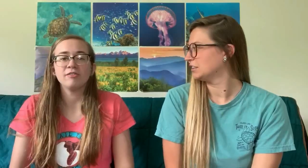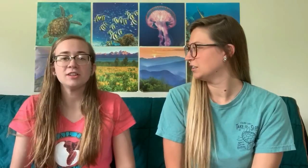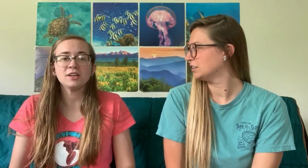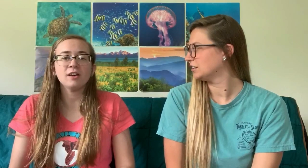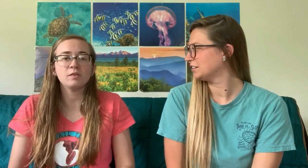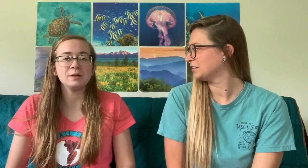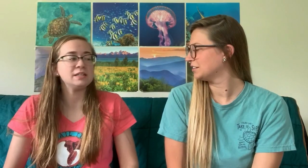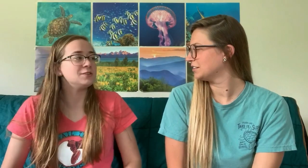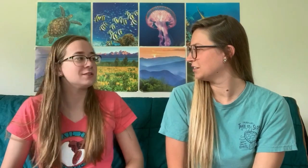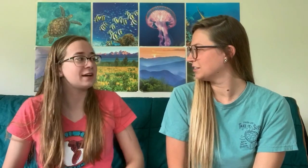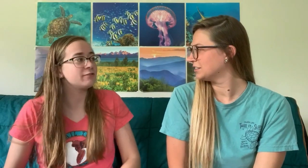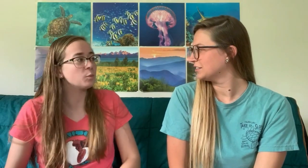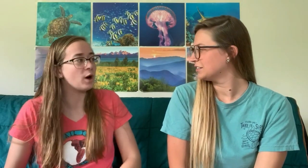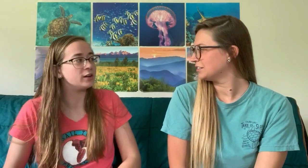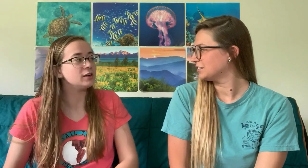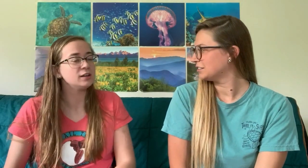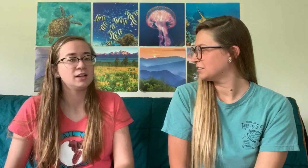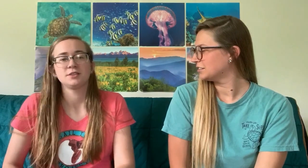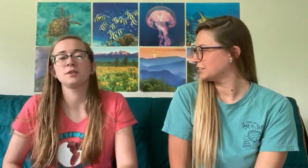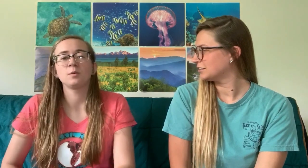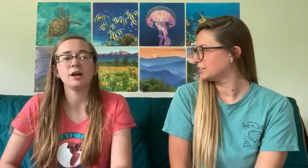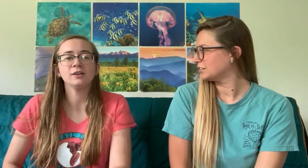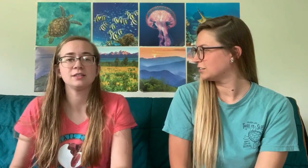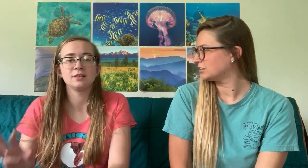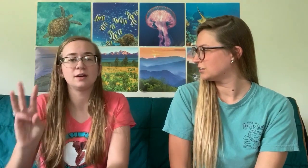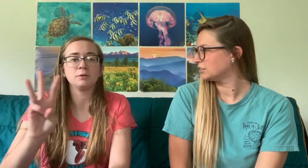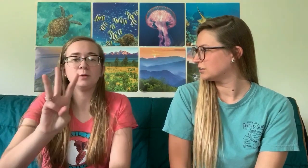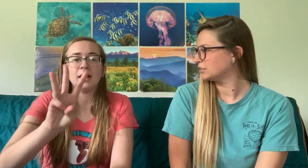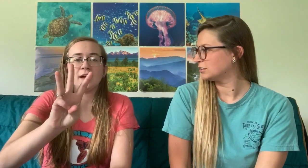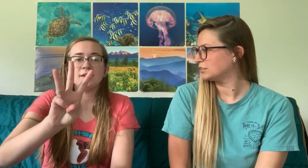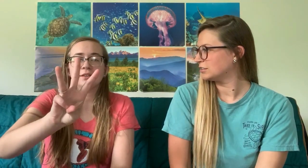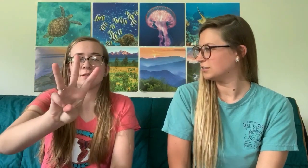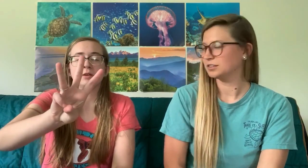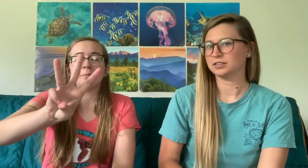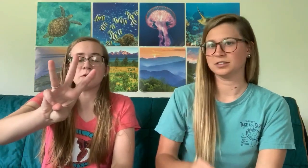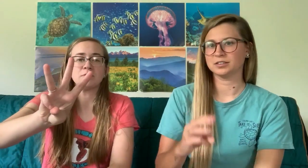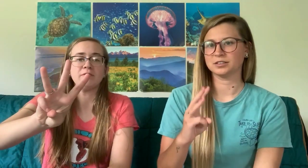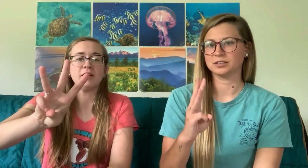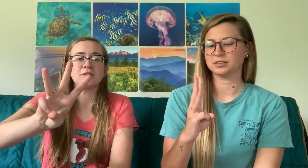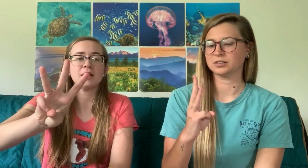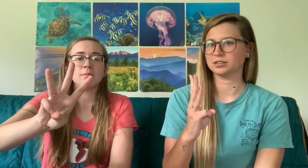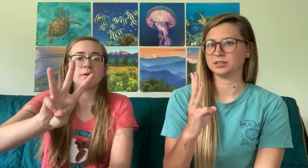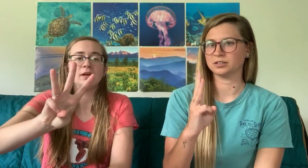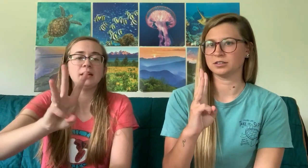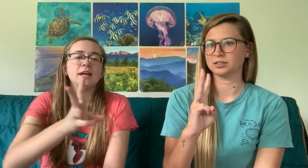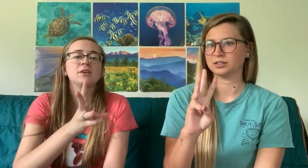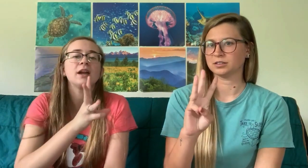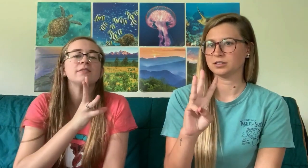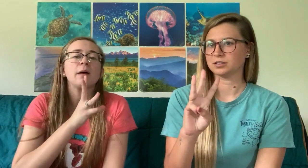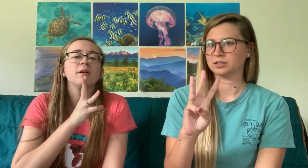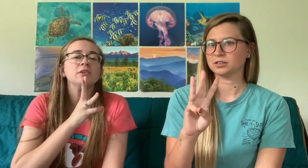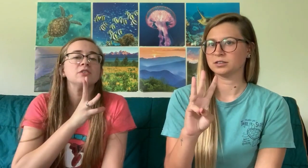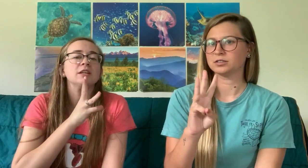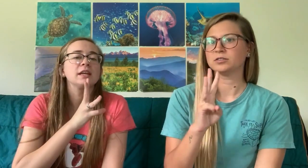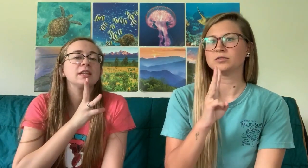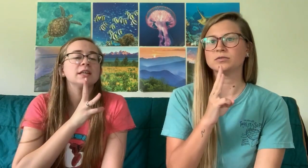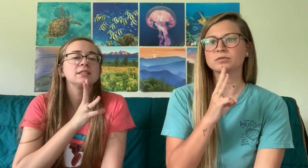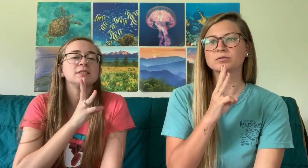First off, we're going to teach you the sign for water. So the water is the W hand, so you keep your three fingers up and you kind of tap it on your chin like this.